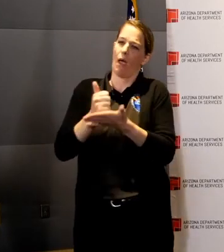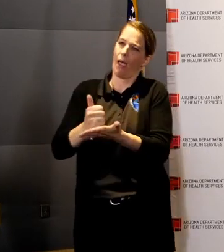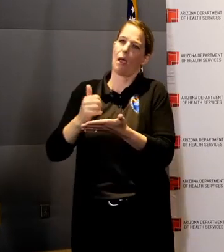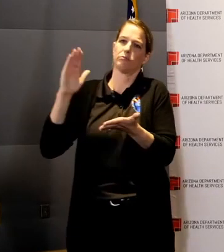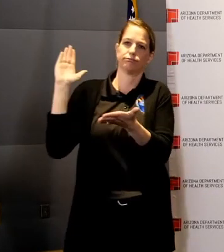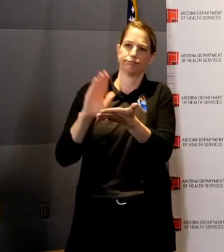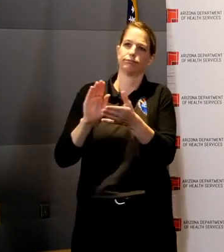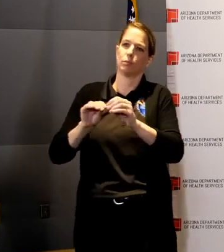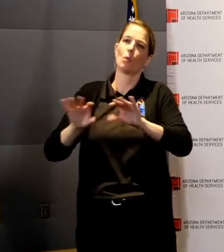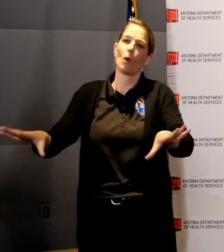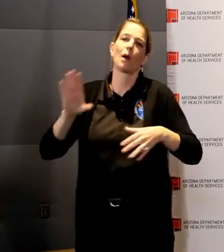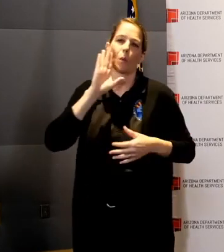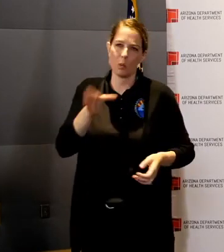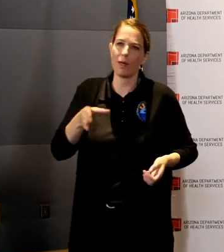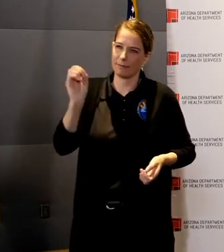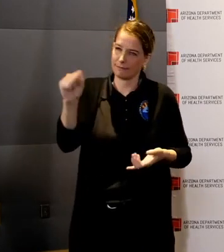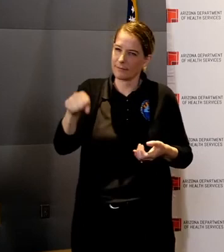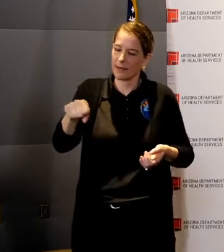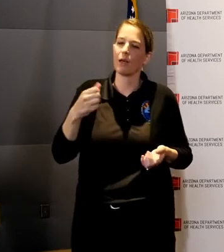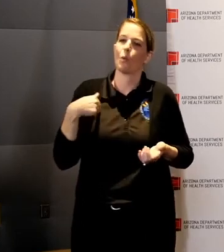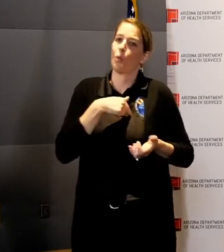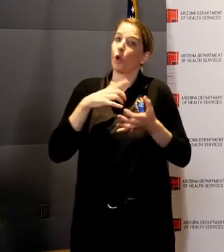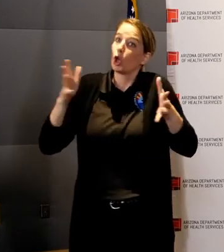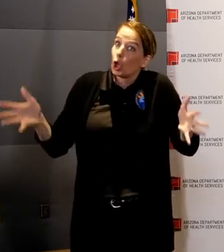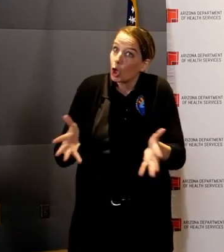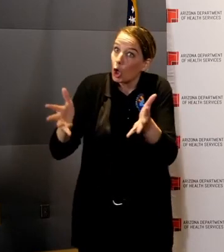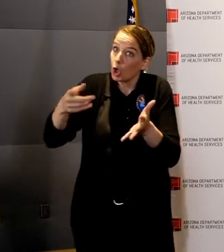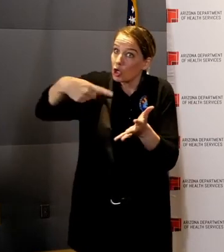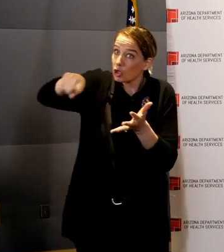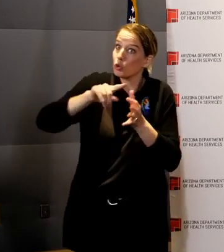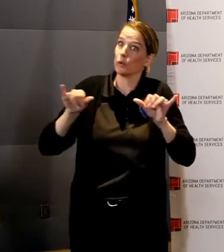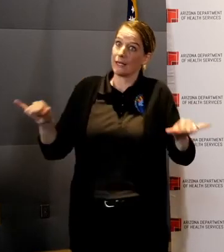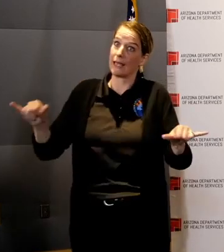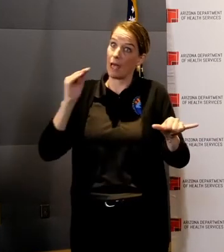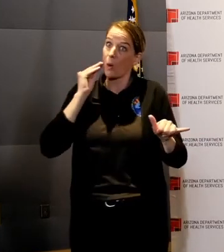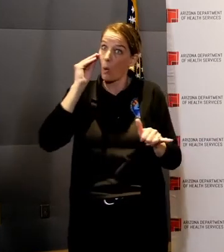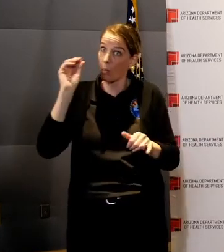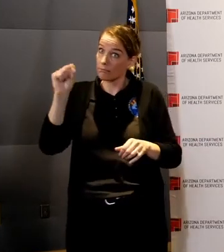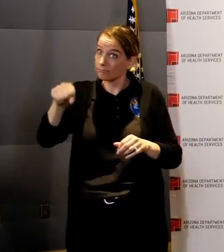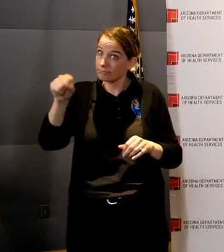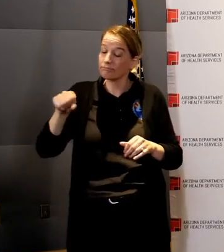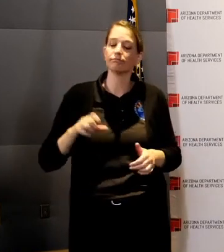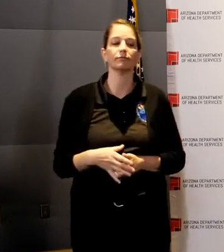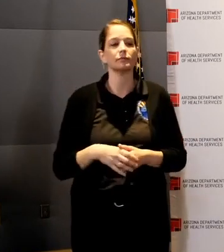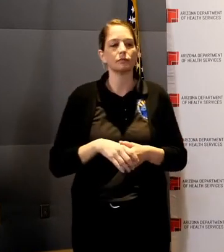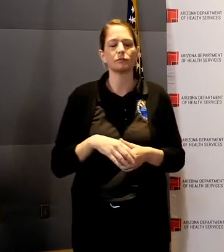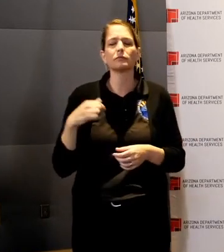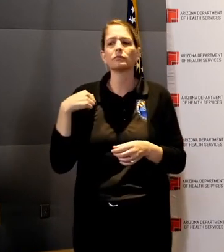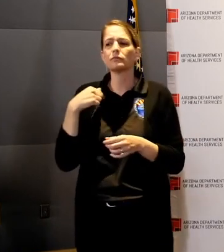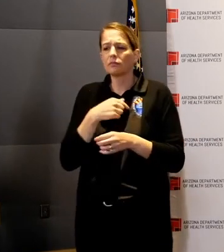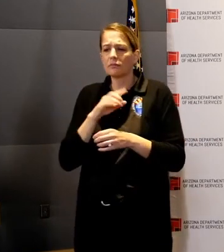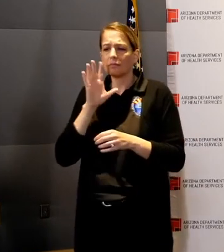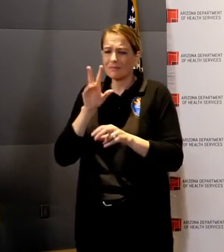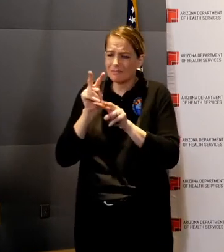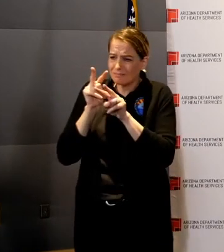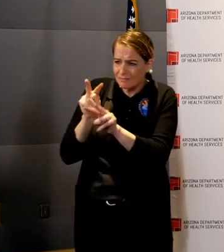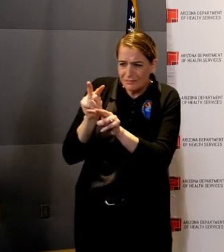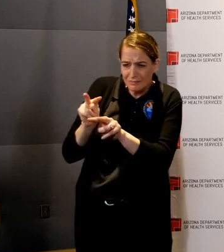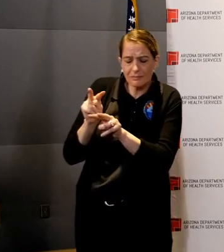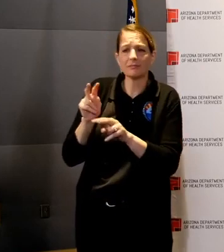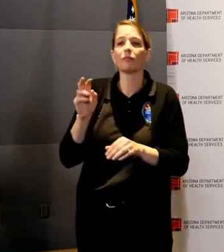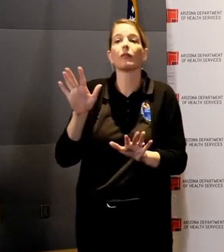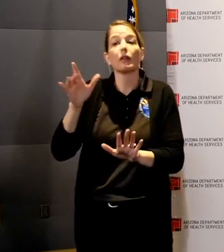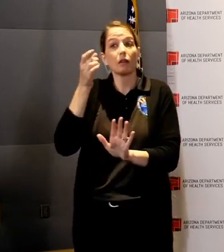assist with that decreasing that spread. What we will continue to do is monitor and identify. So we haven't